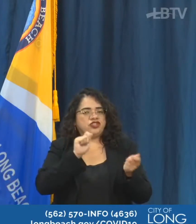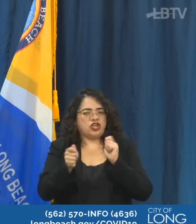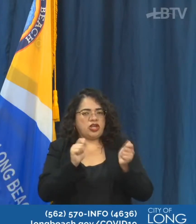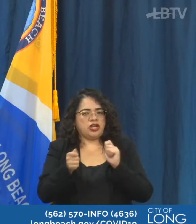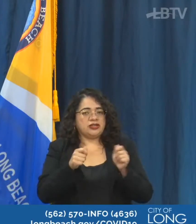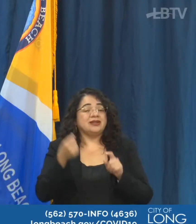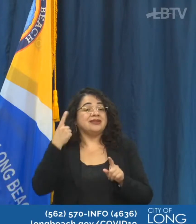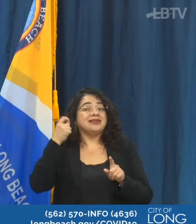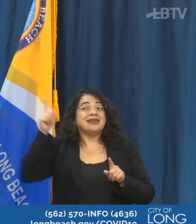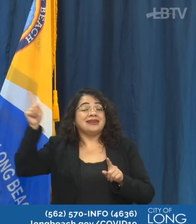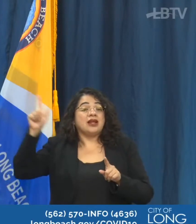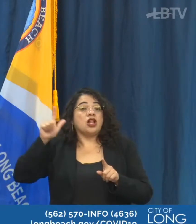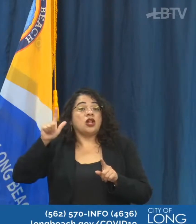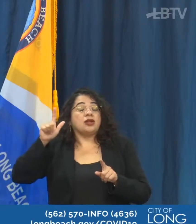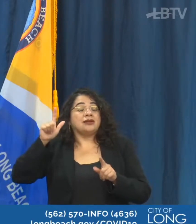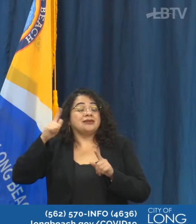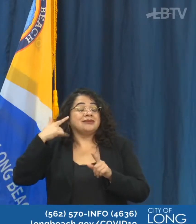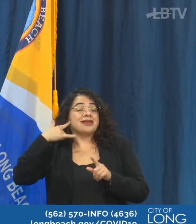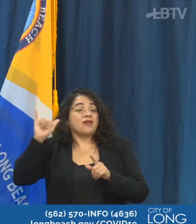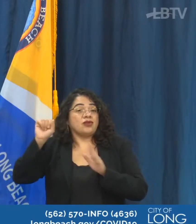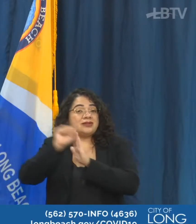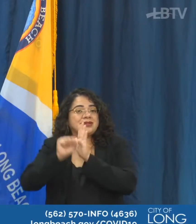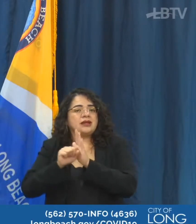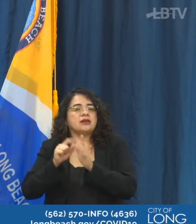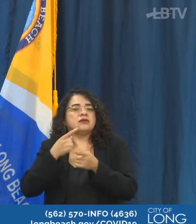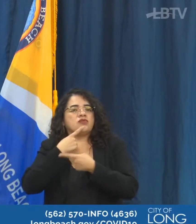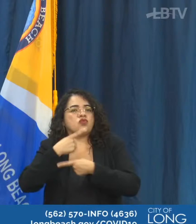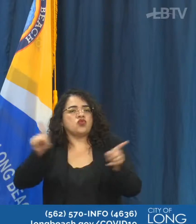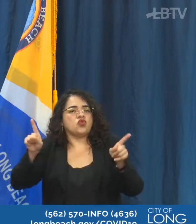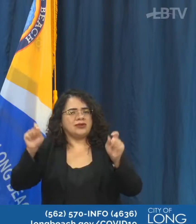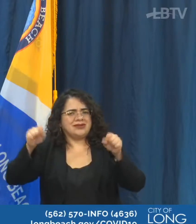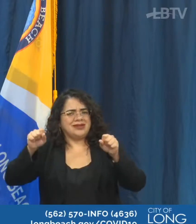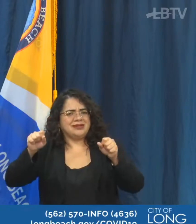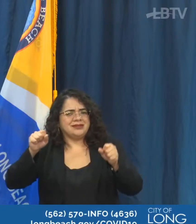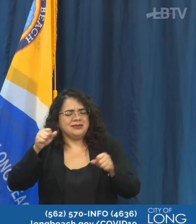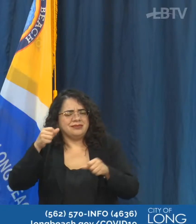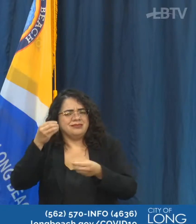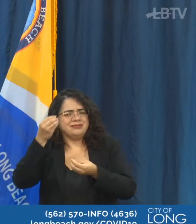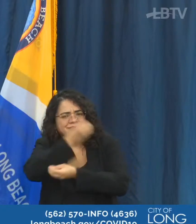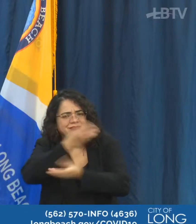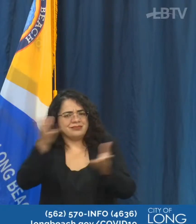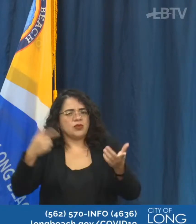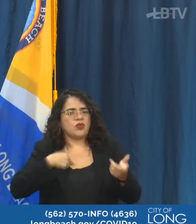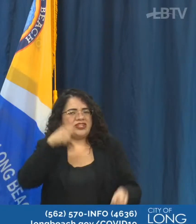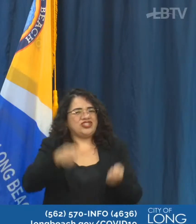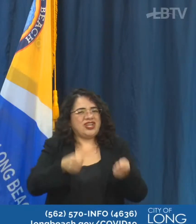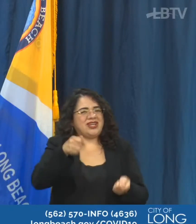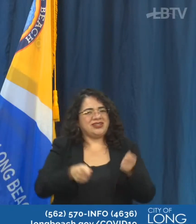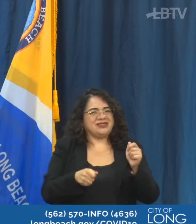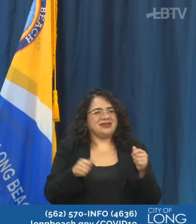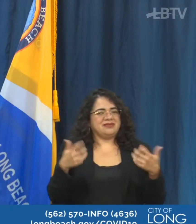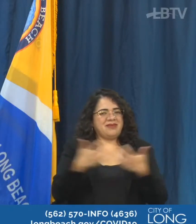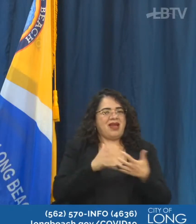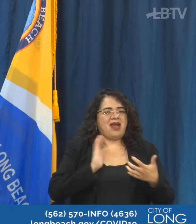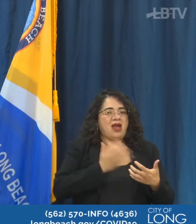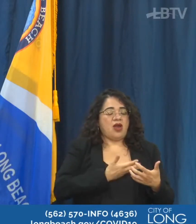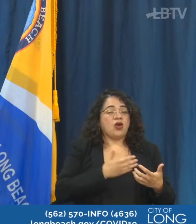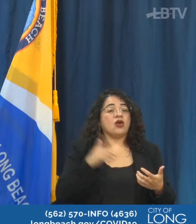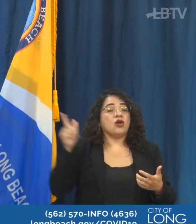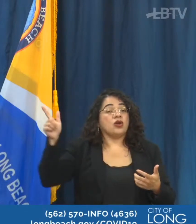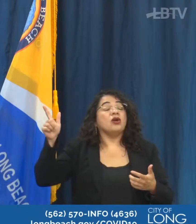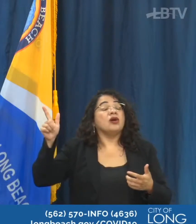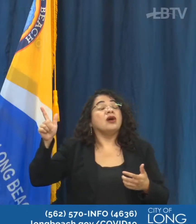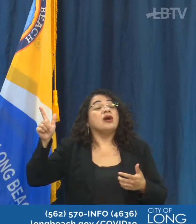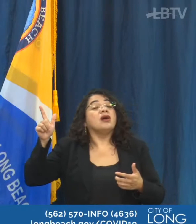alignment with the state, but also just to clarify, I think, some of the order as well. But essentially, we think that the governor's order will